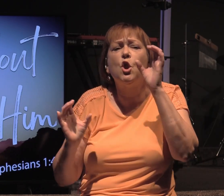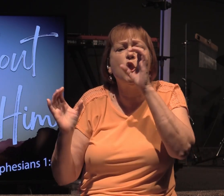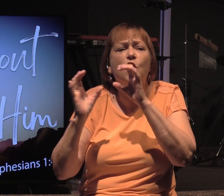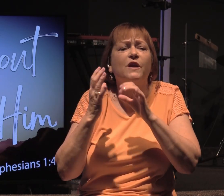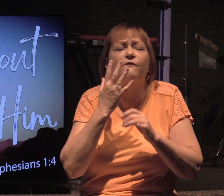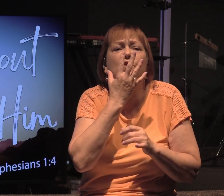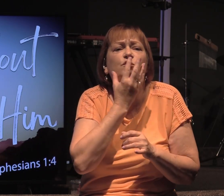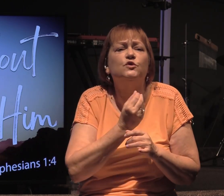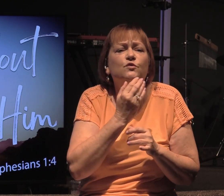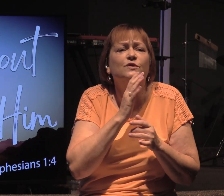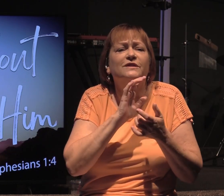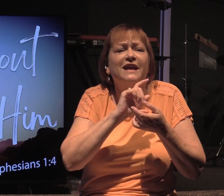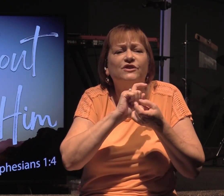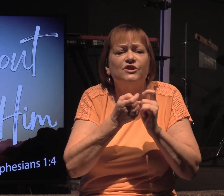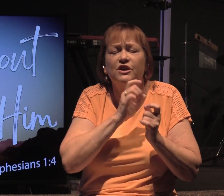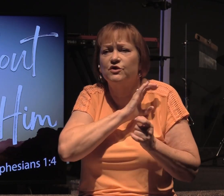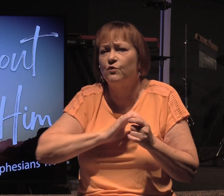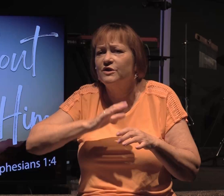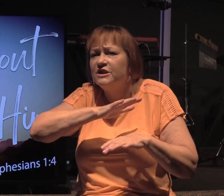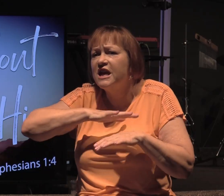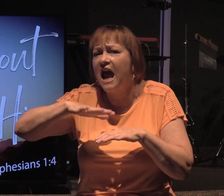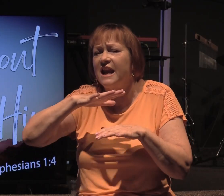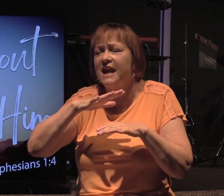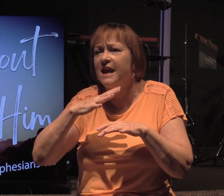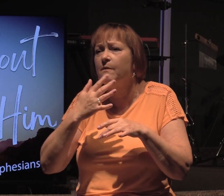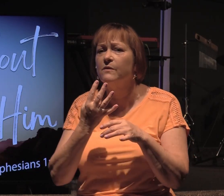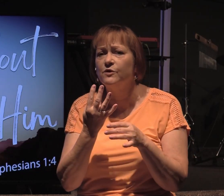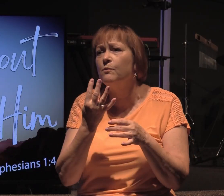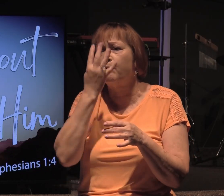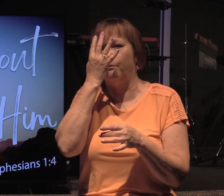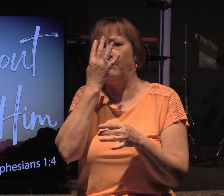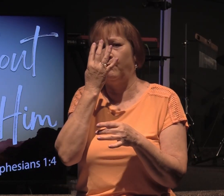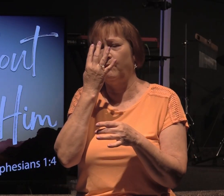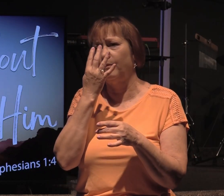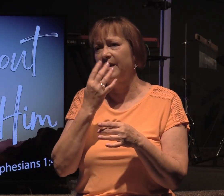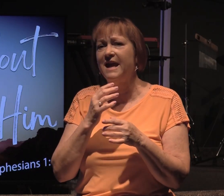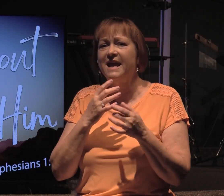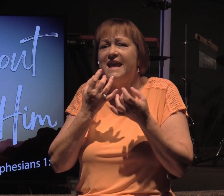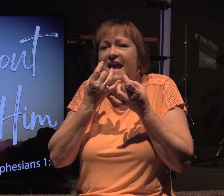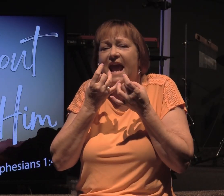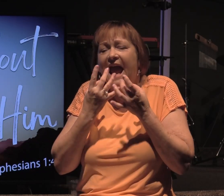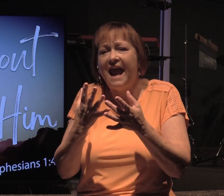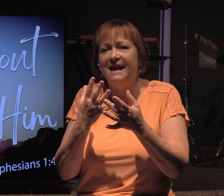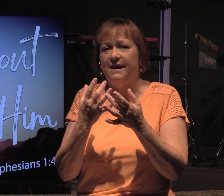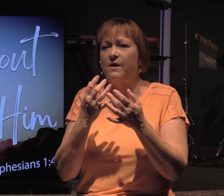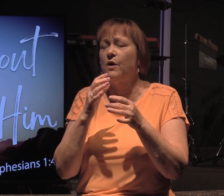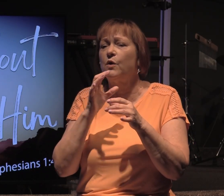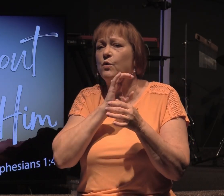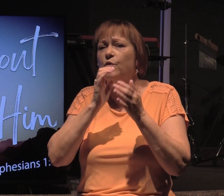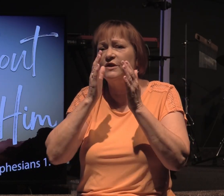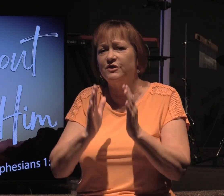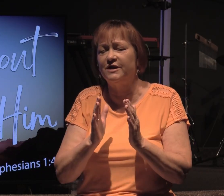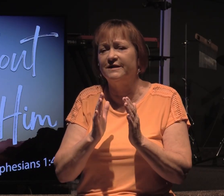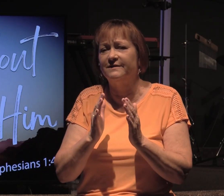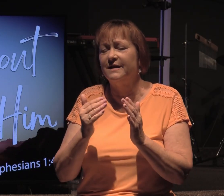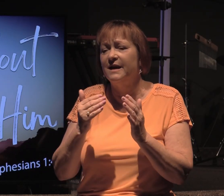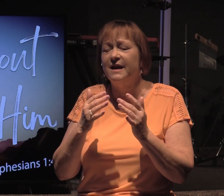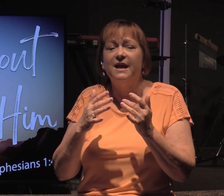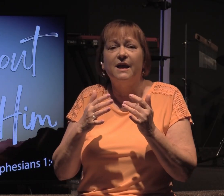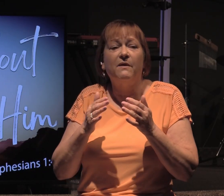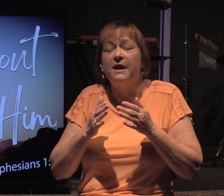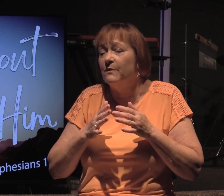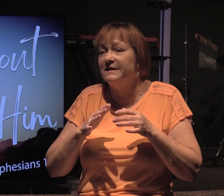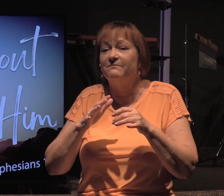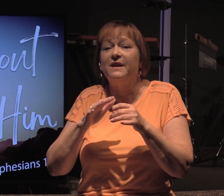converted to Christianity. He hated Christians. He was widely known among